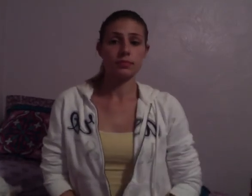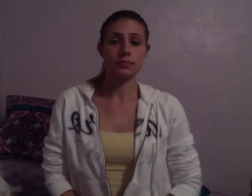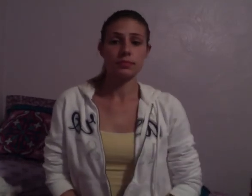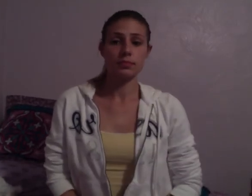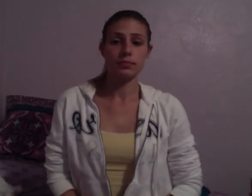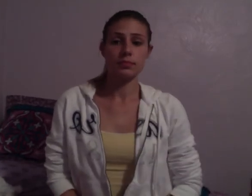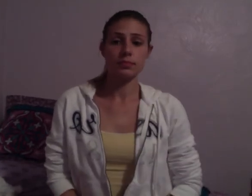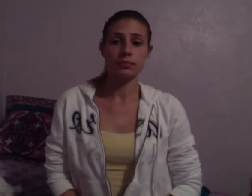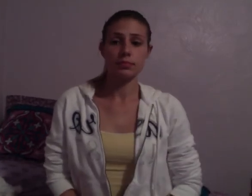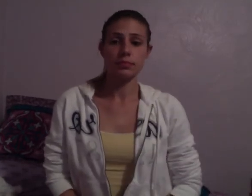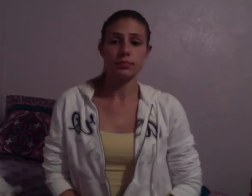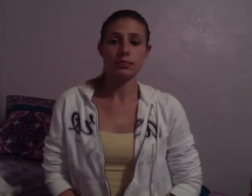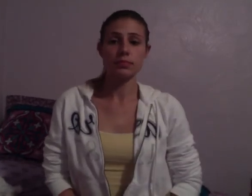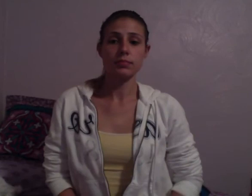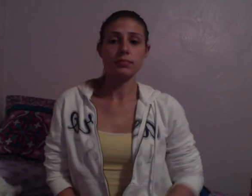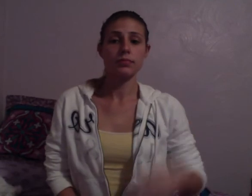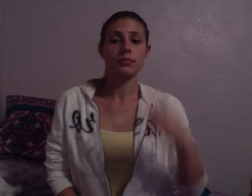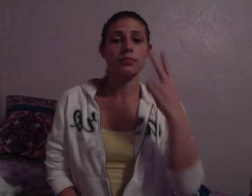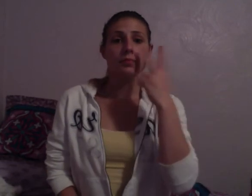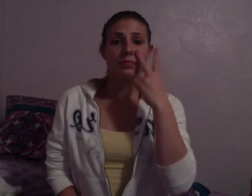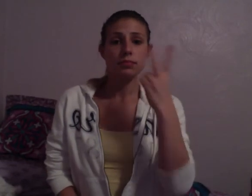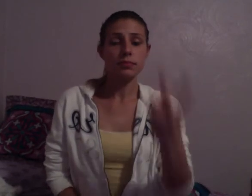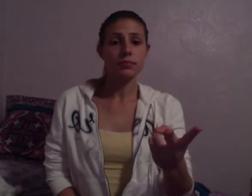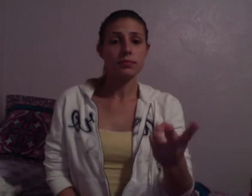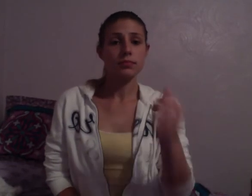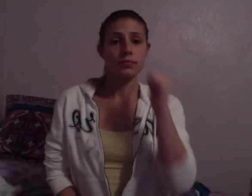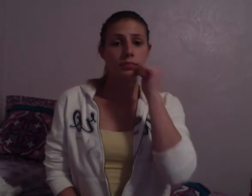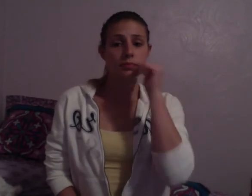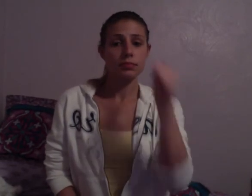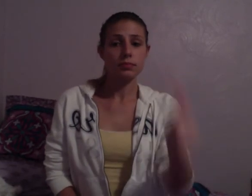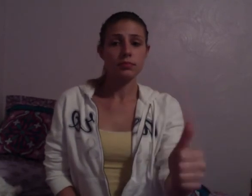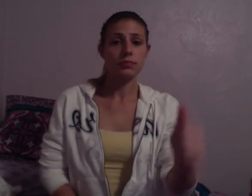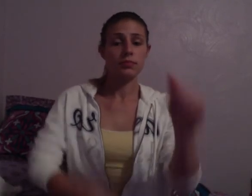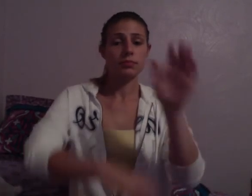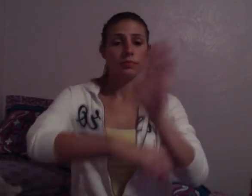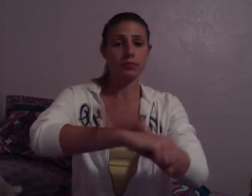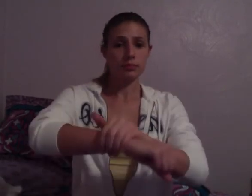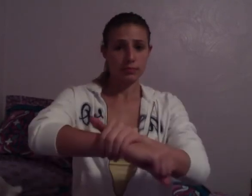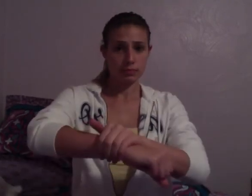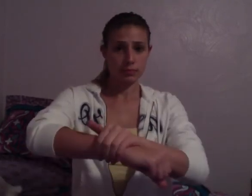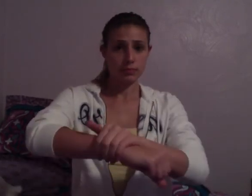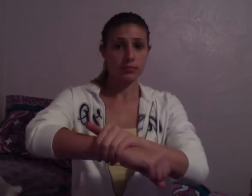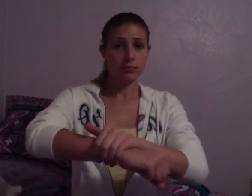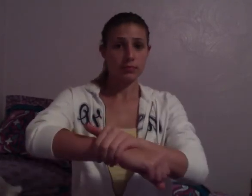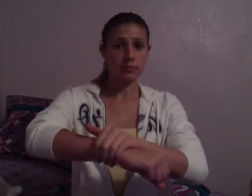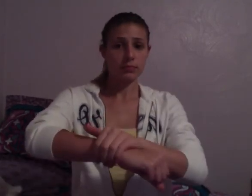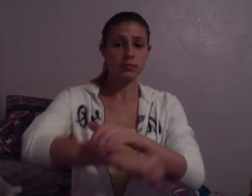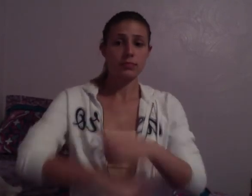What are you doing? Hey, what's going on? I think. I think. Ross knows about me, Monica.